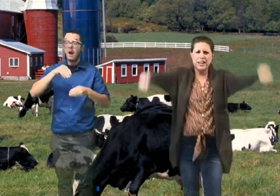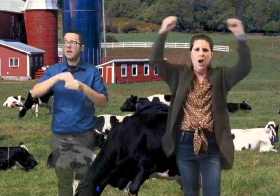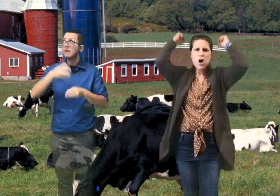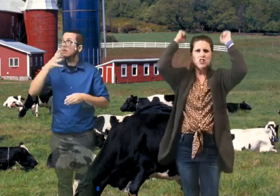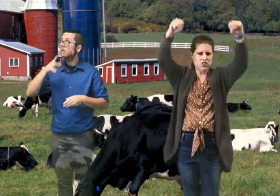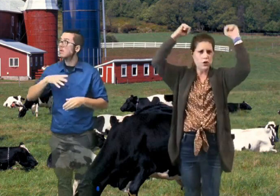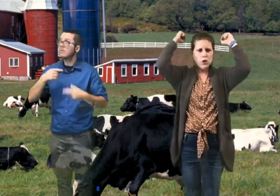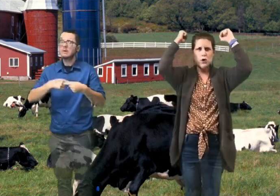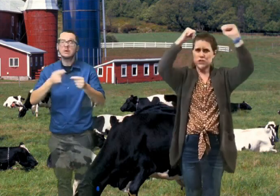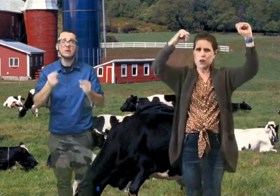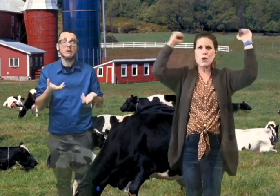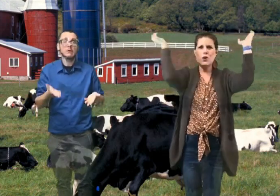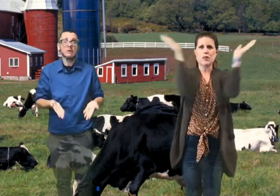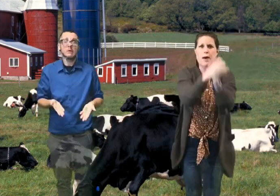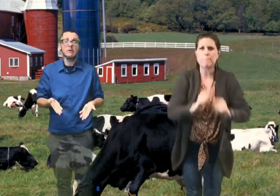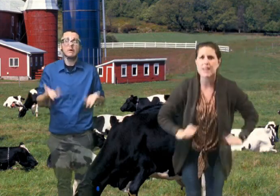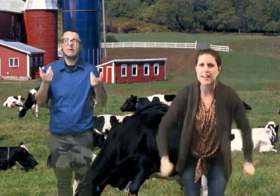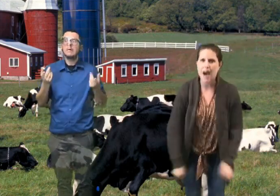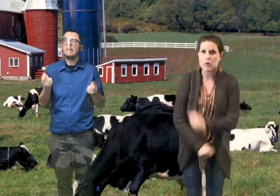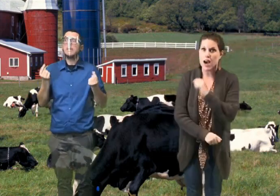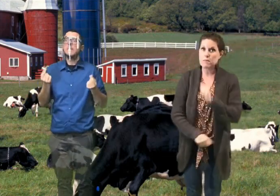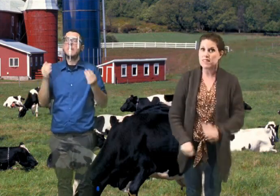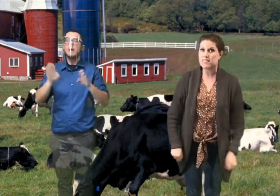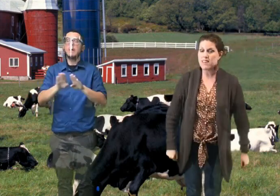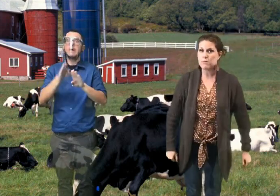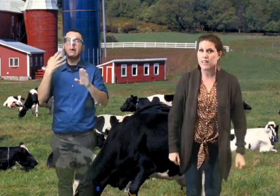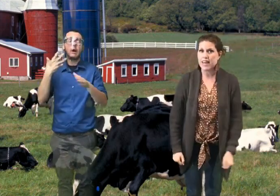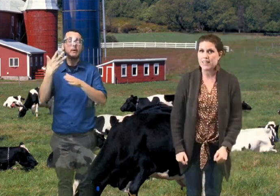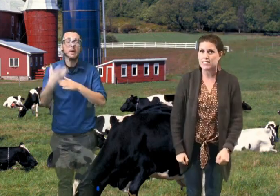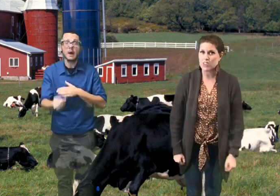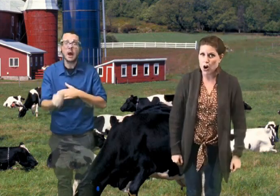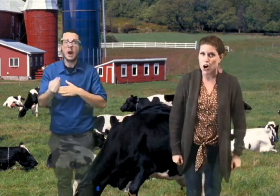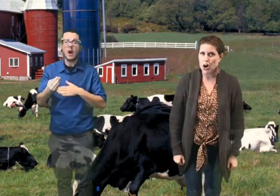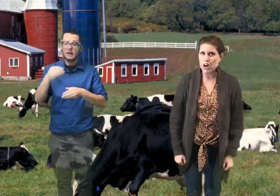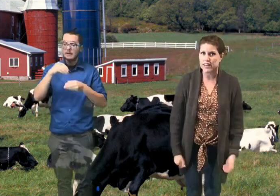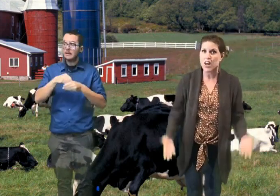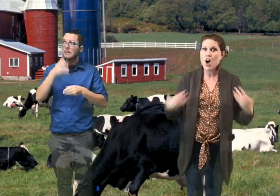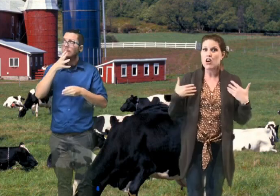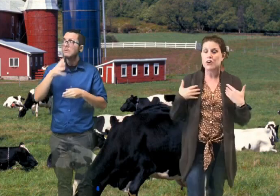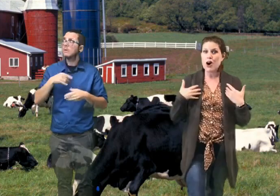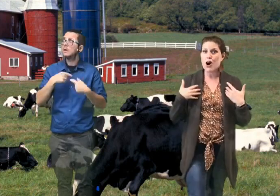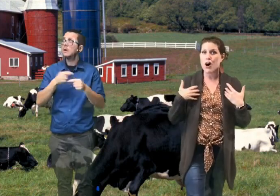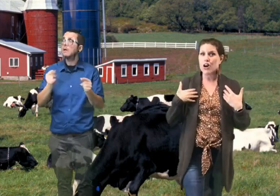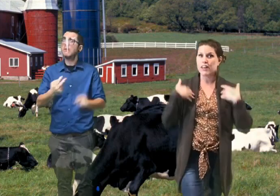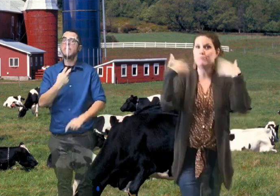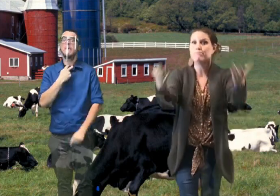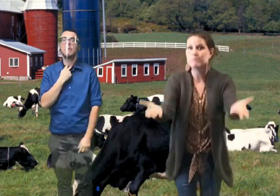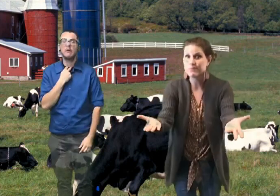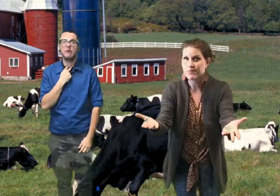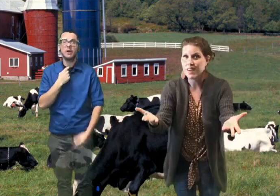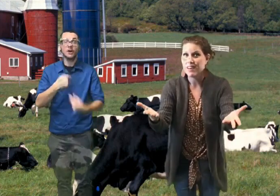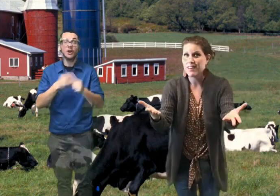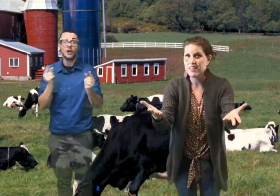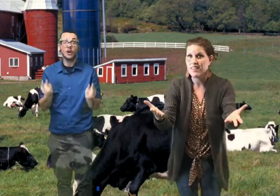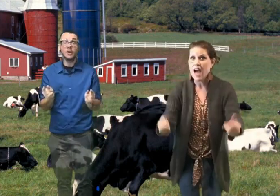garden. Doo doo, let me out. I'm in some ladies' garden. Garden.